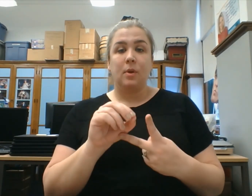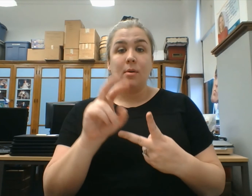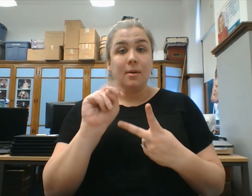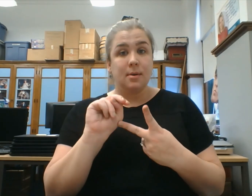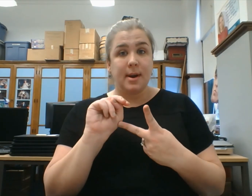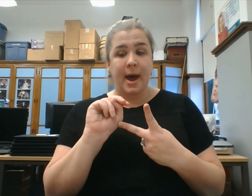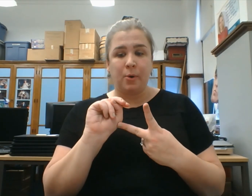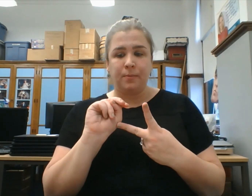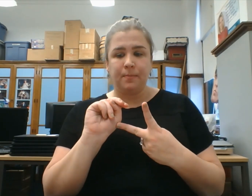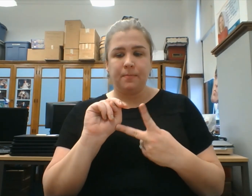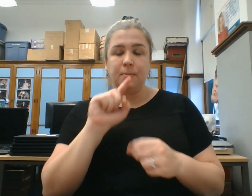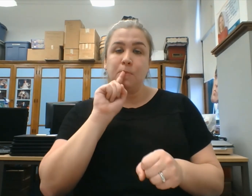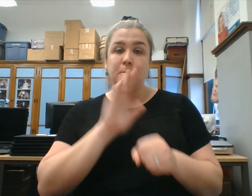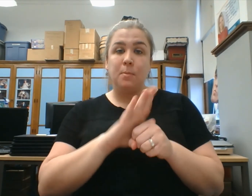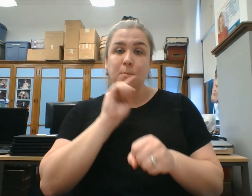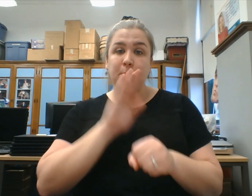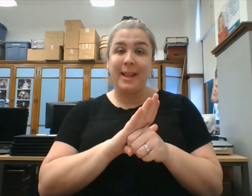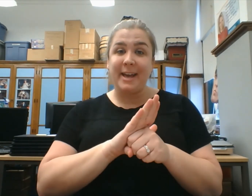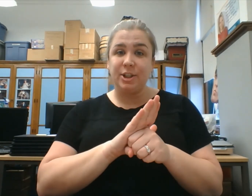Noun. Pledge.